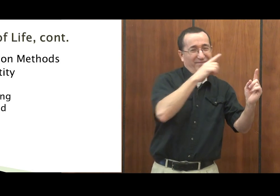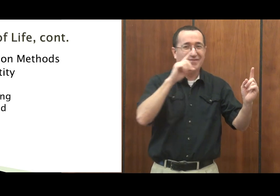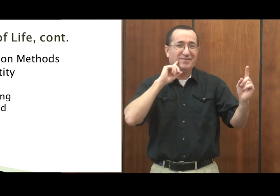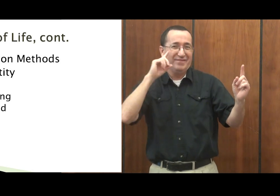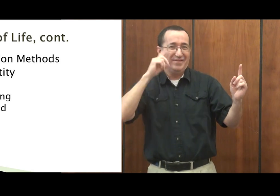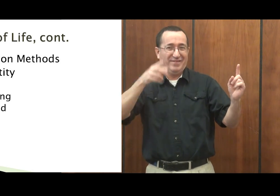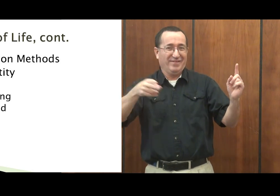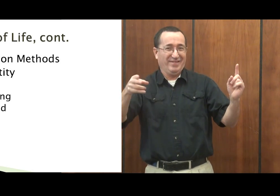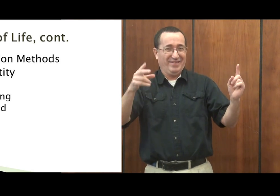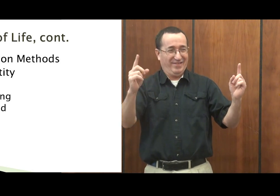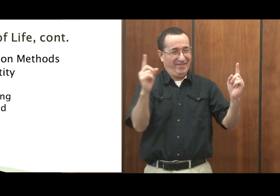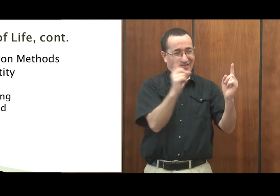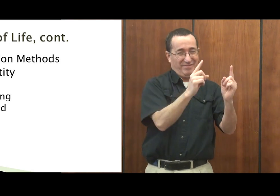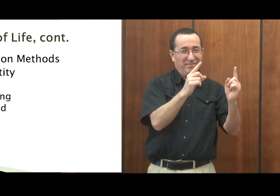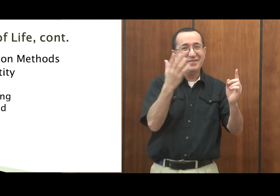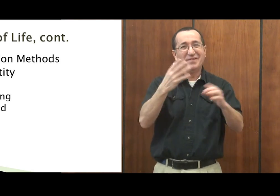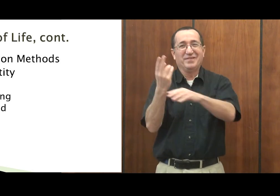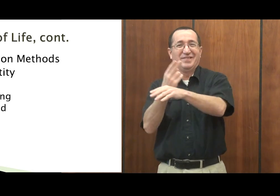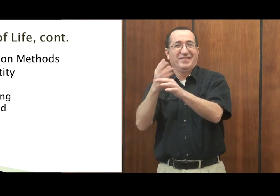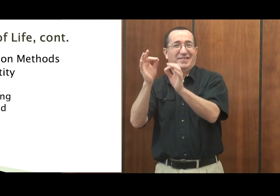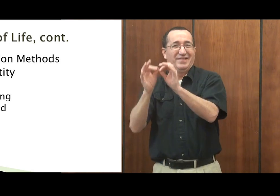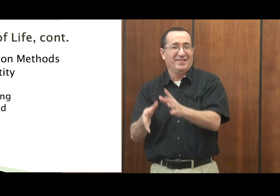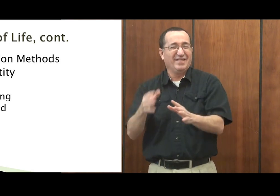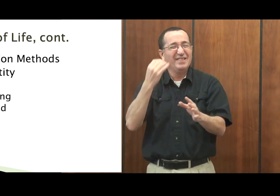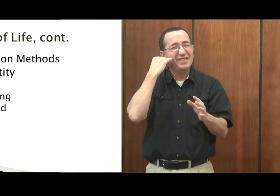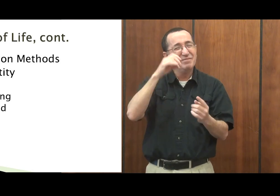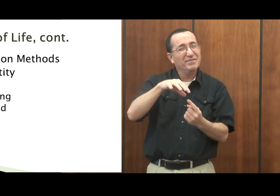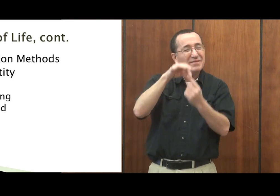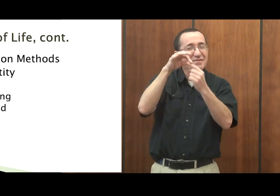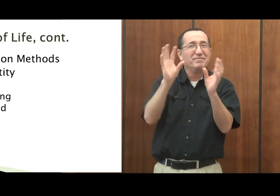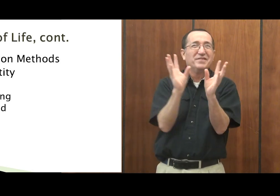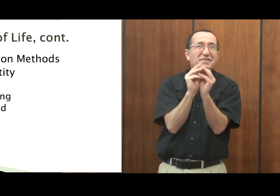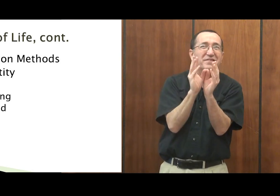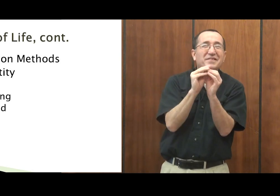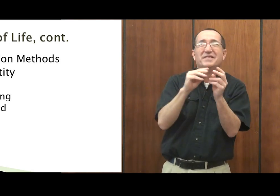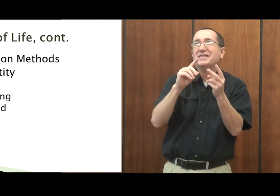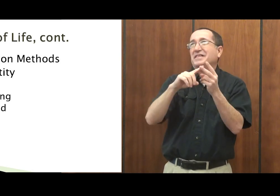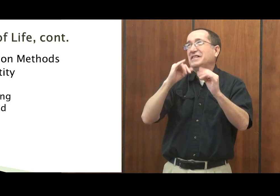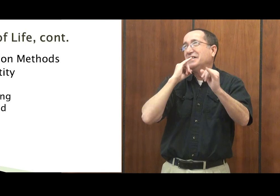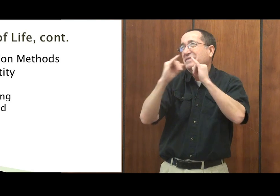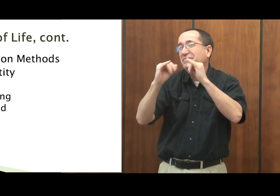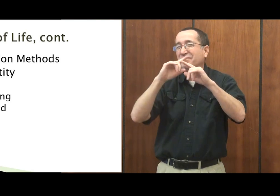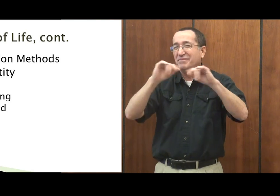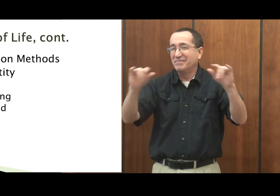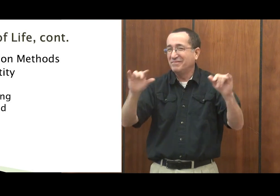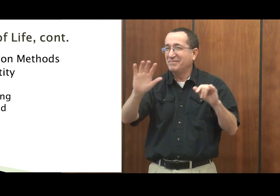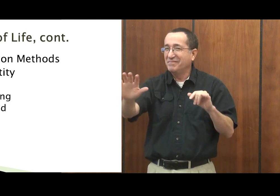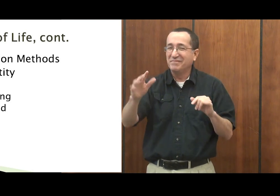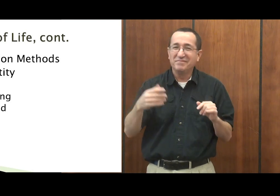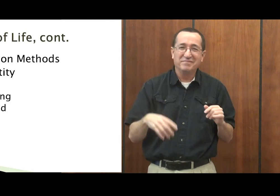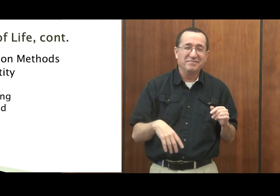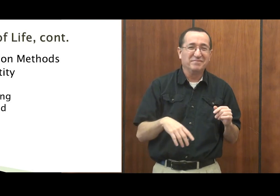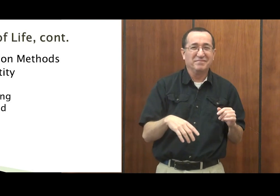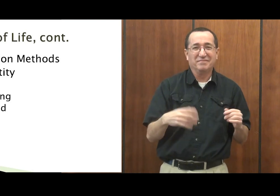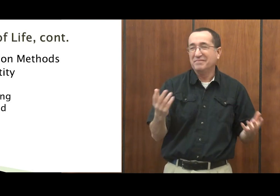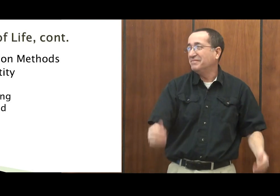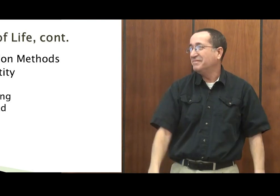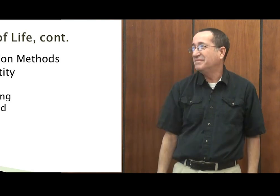I just need an interpreter to use. You can use an interpreter in situations like job interviews and stuff like that. But